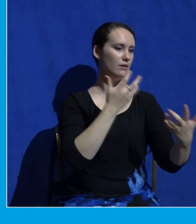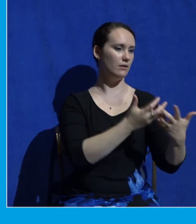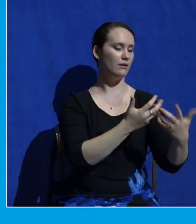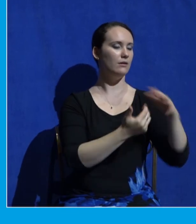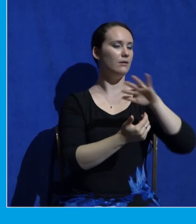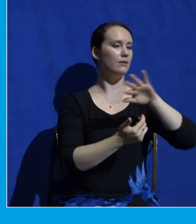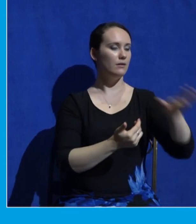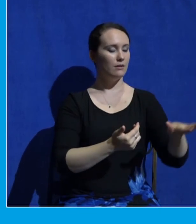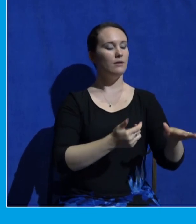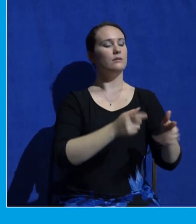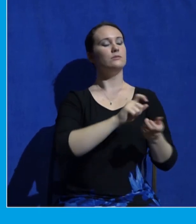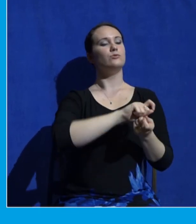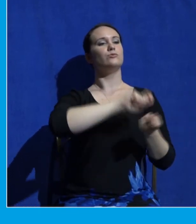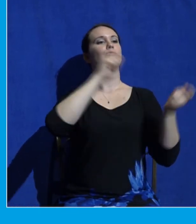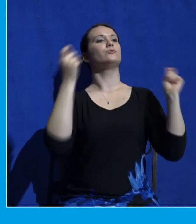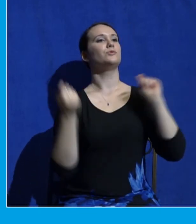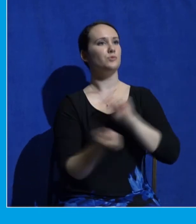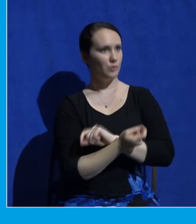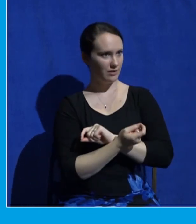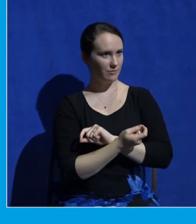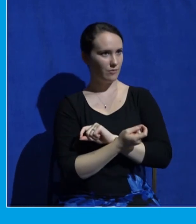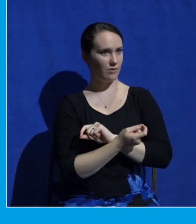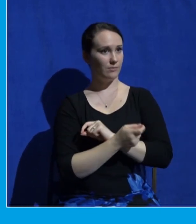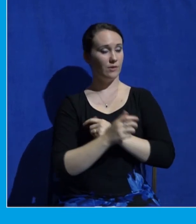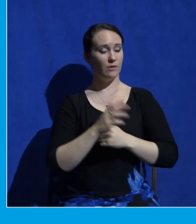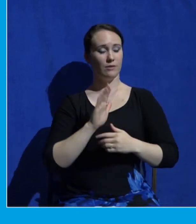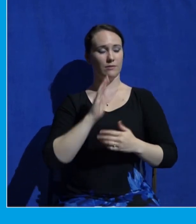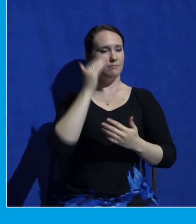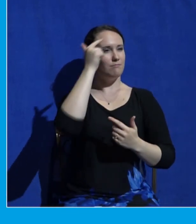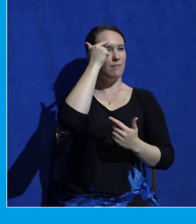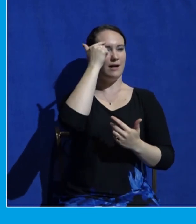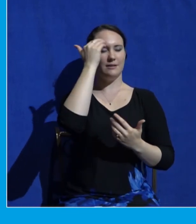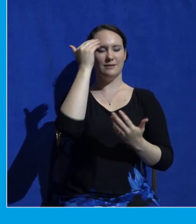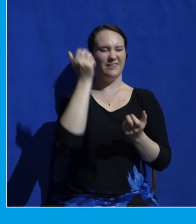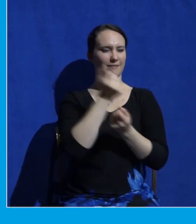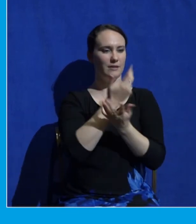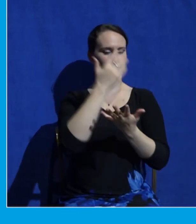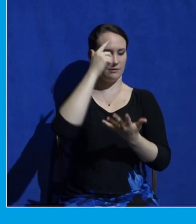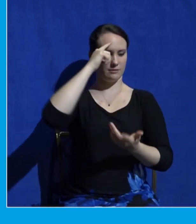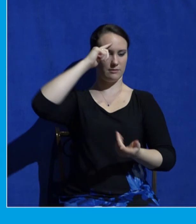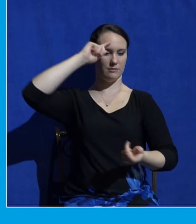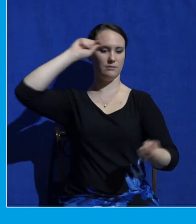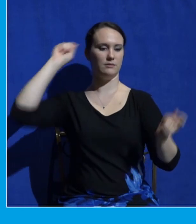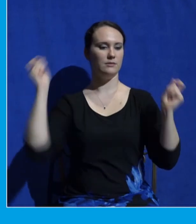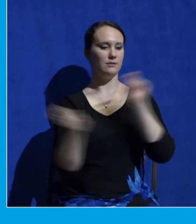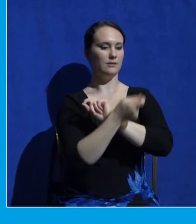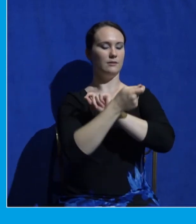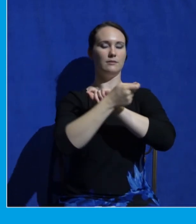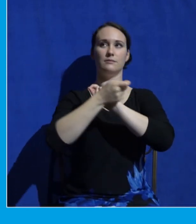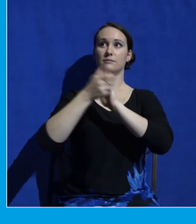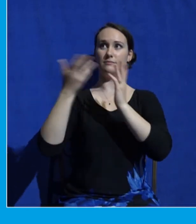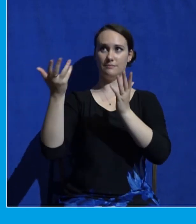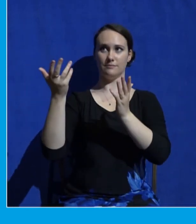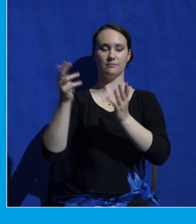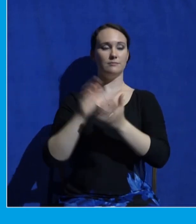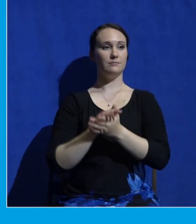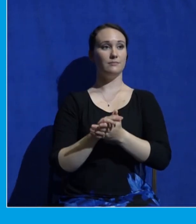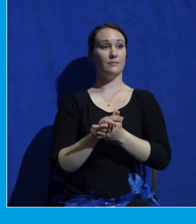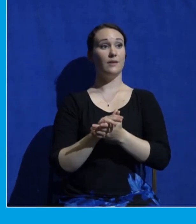metamorpho by the renewal of your mind. This is God saying to you and me to be